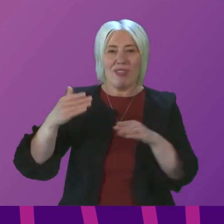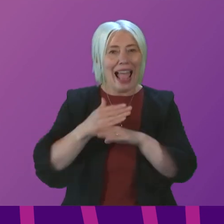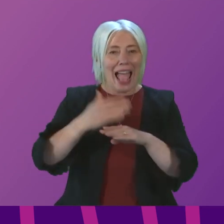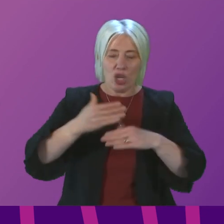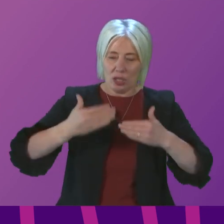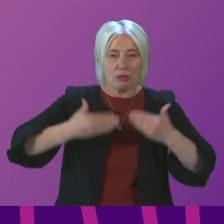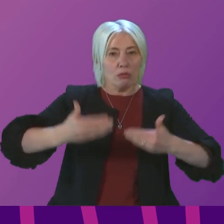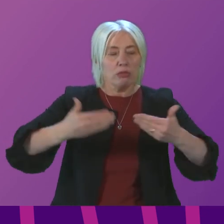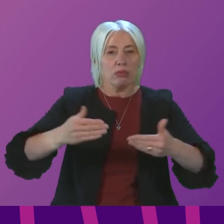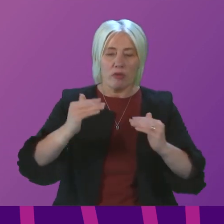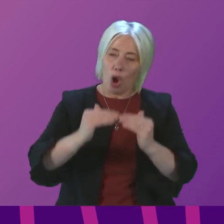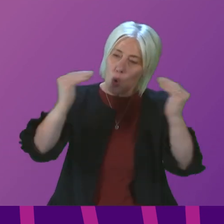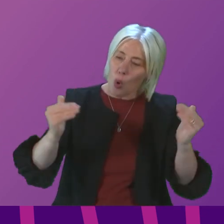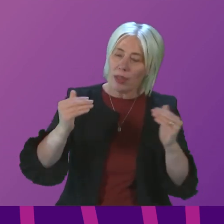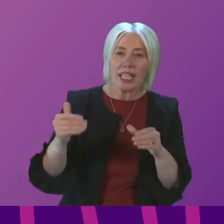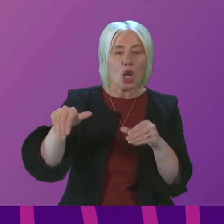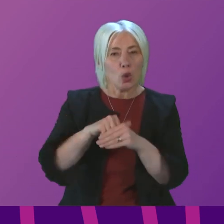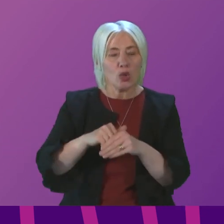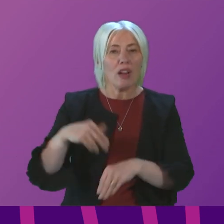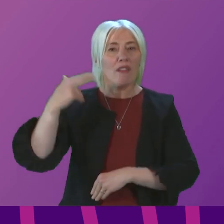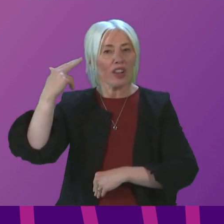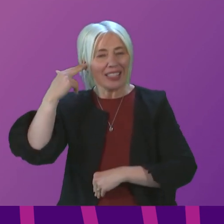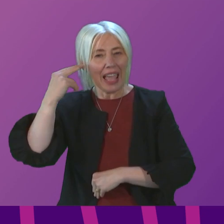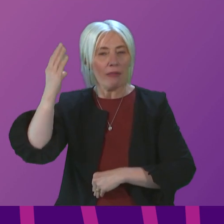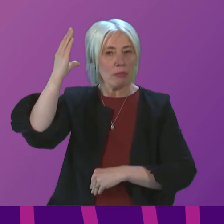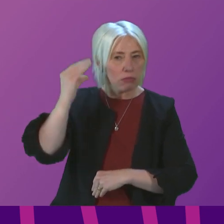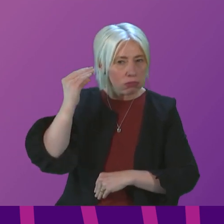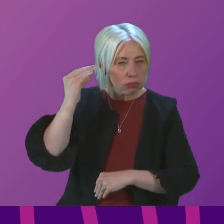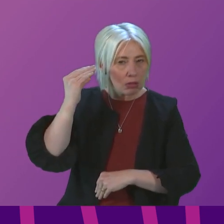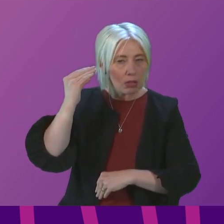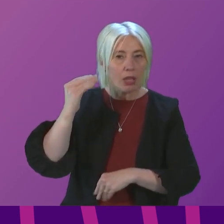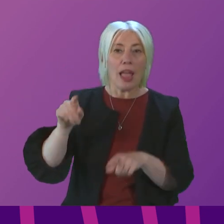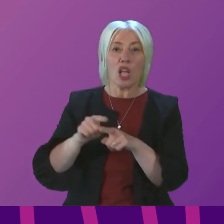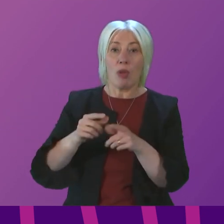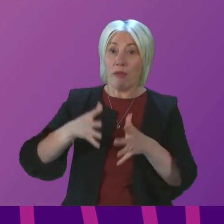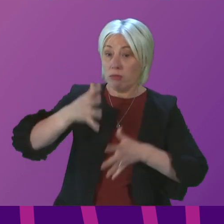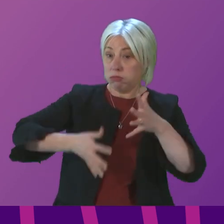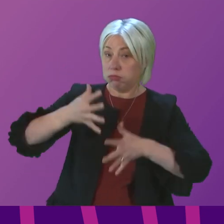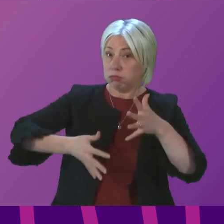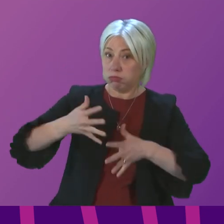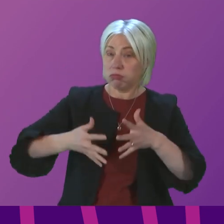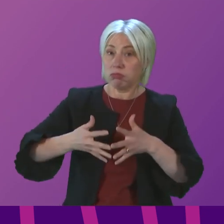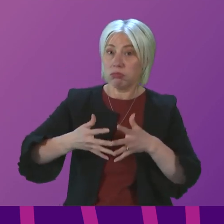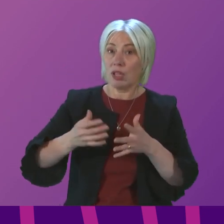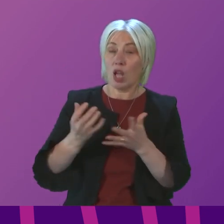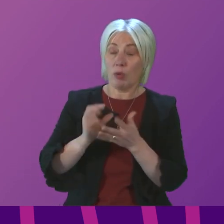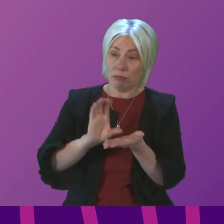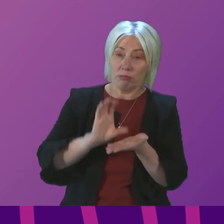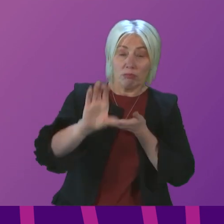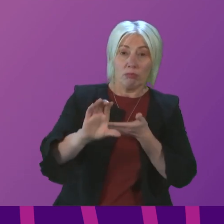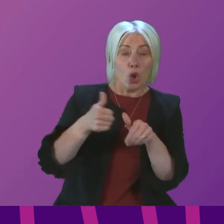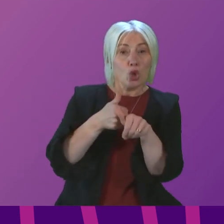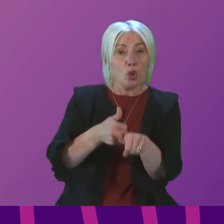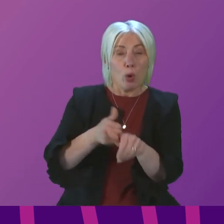promote equality and inclusion for deaf and hearing impaired people and for BSL signers, including investing in support